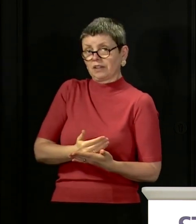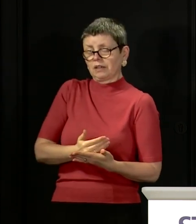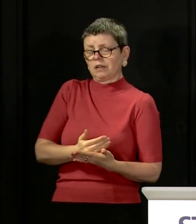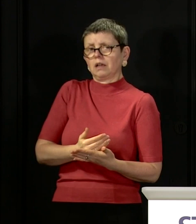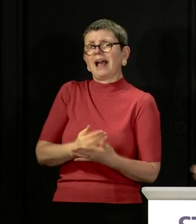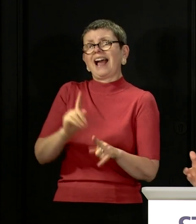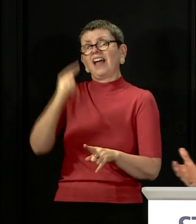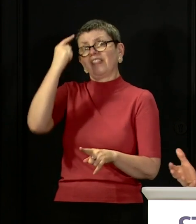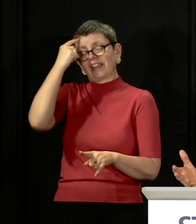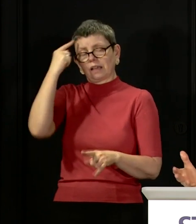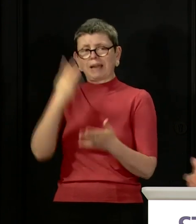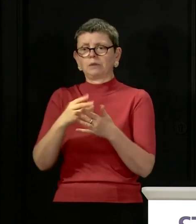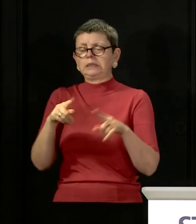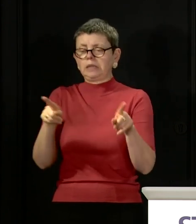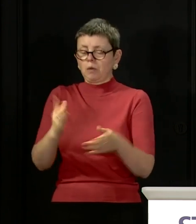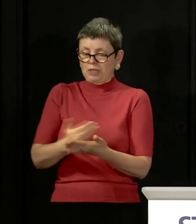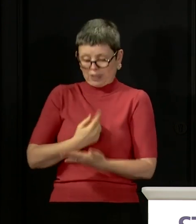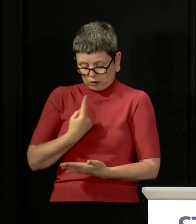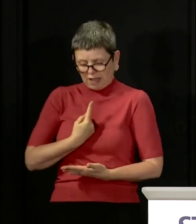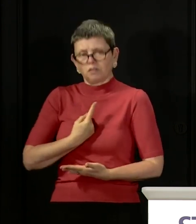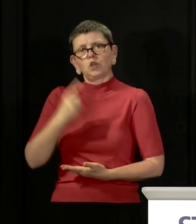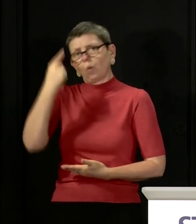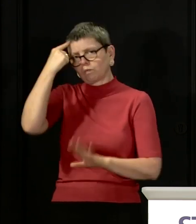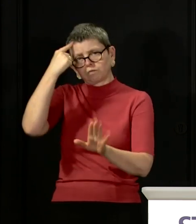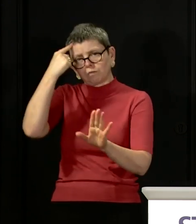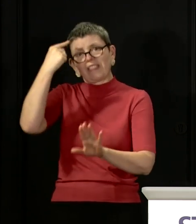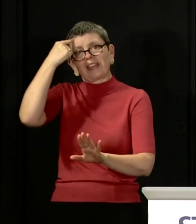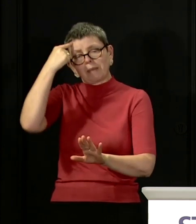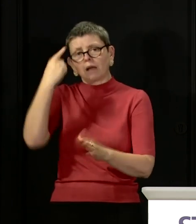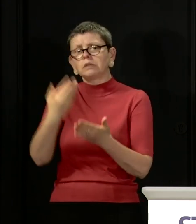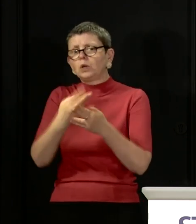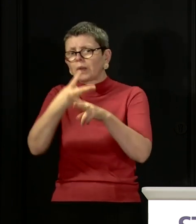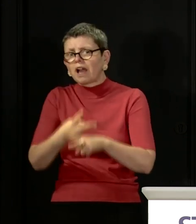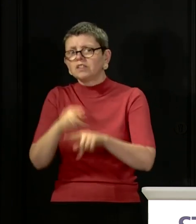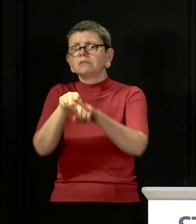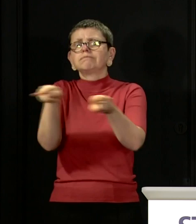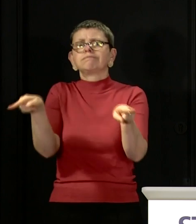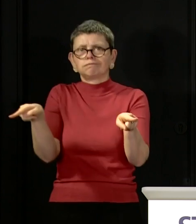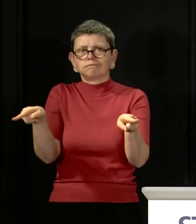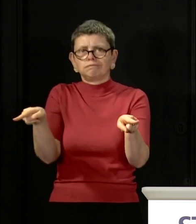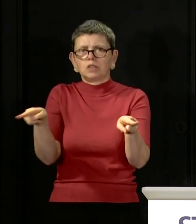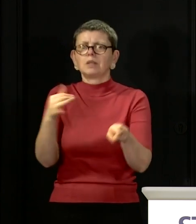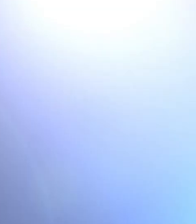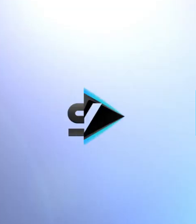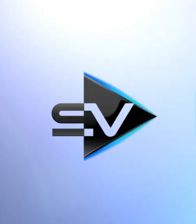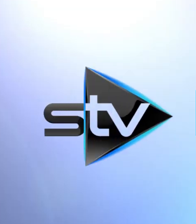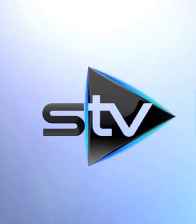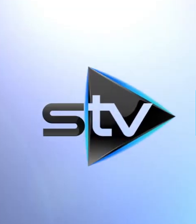need to protect those you care about even if that might mean staying apart from them for just a little bit longer.